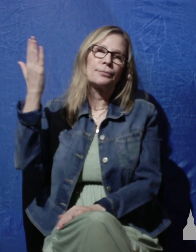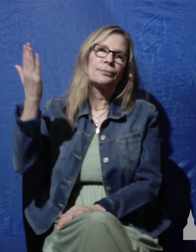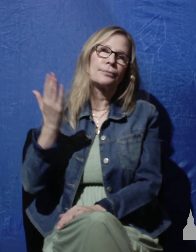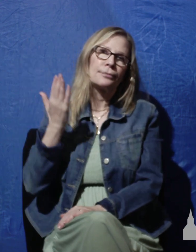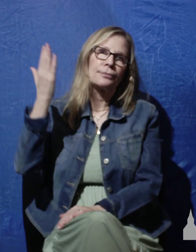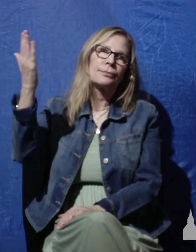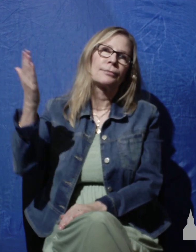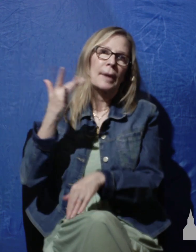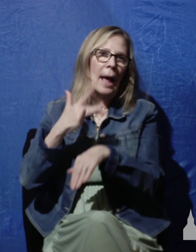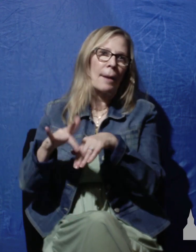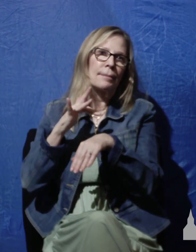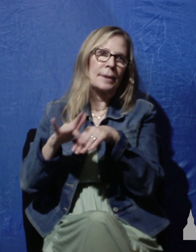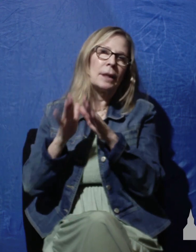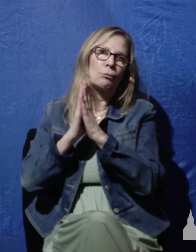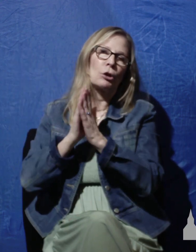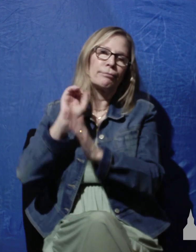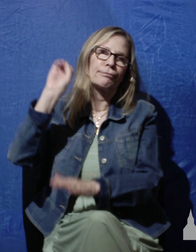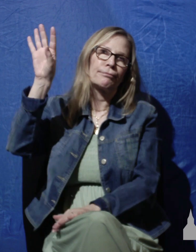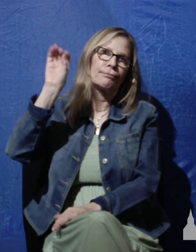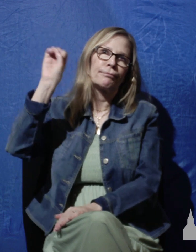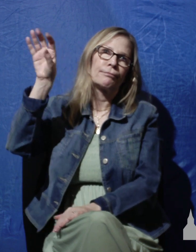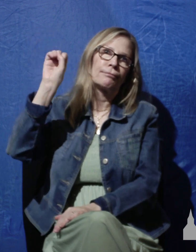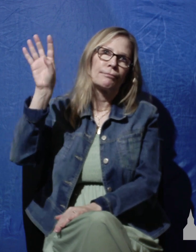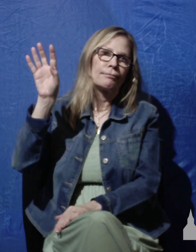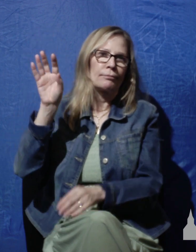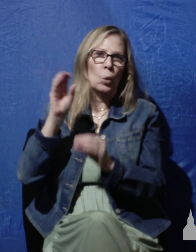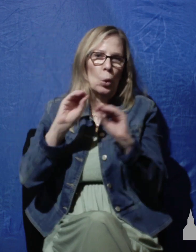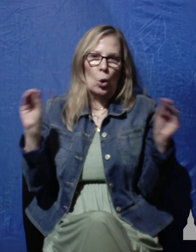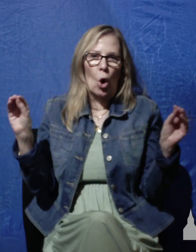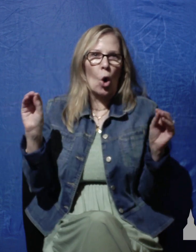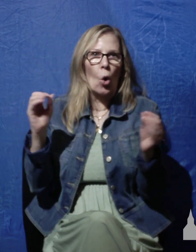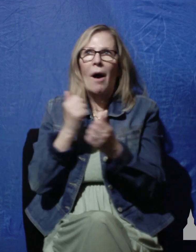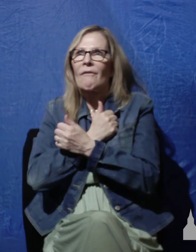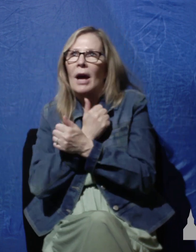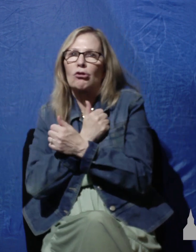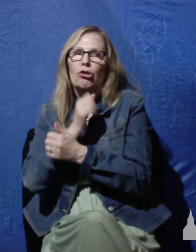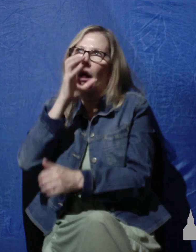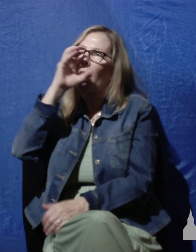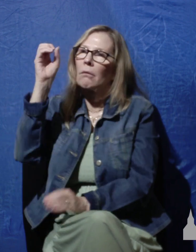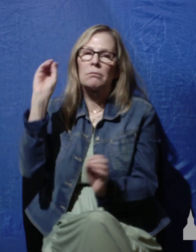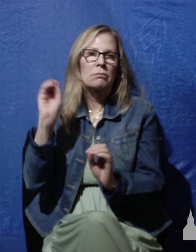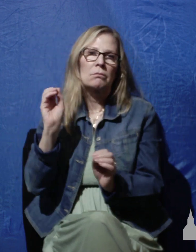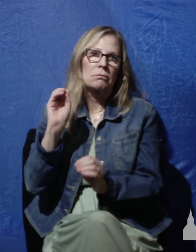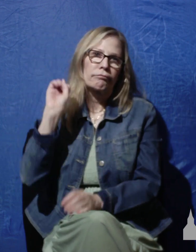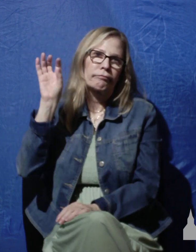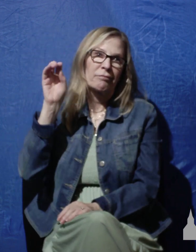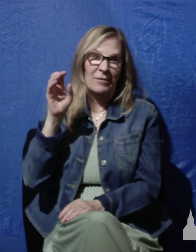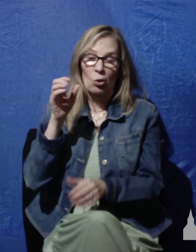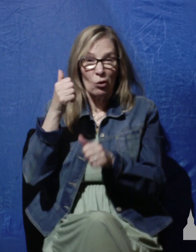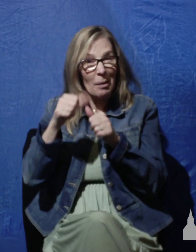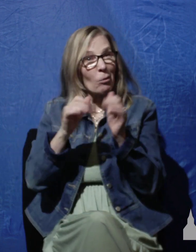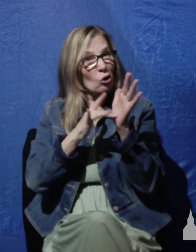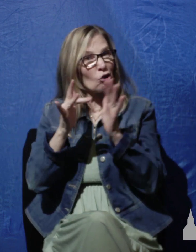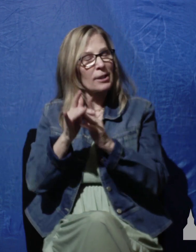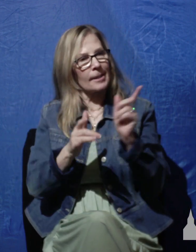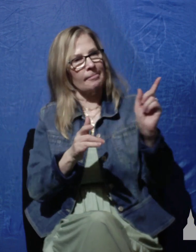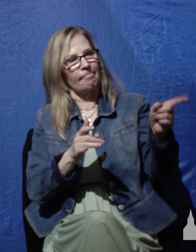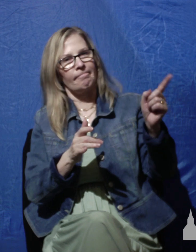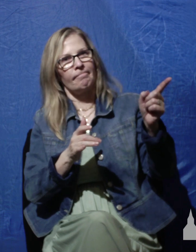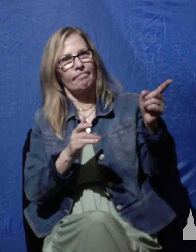empty lip service that's void of any affection for him. Listen, Jesus condemned the Jewish leaders of his day for worshiping